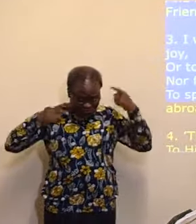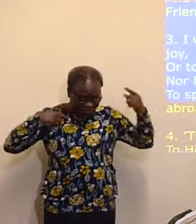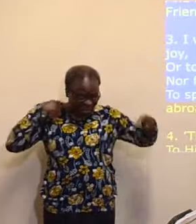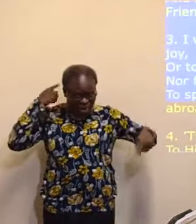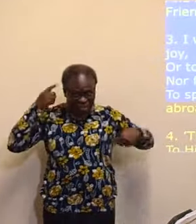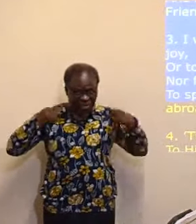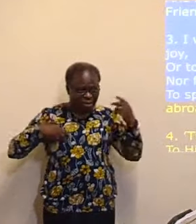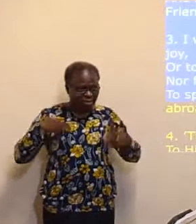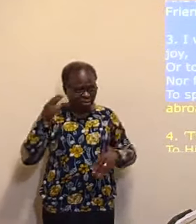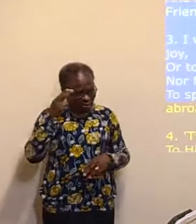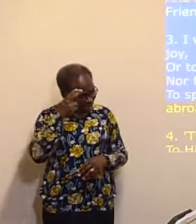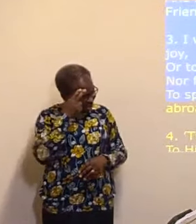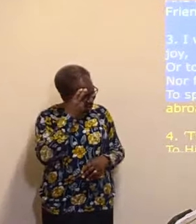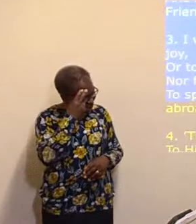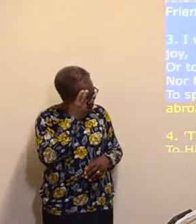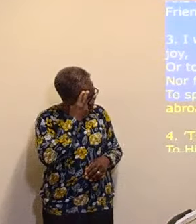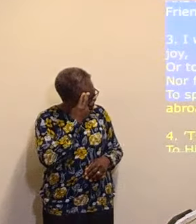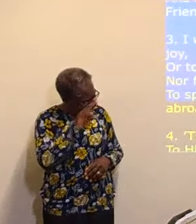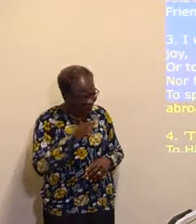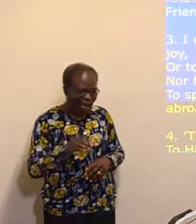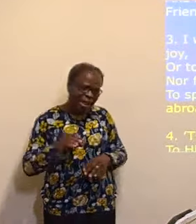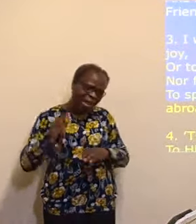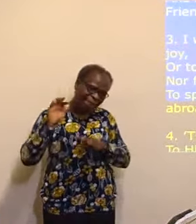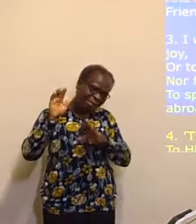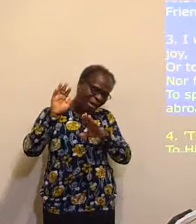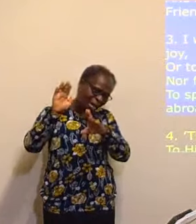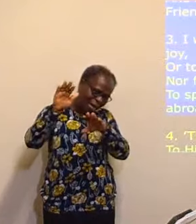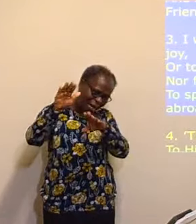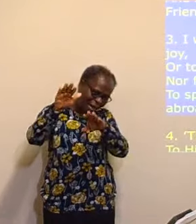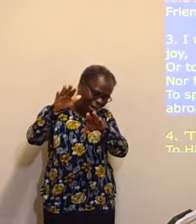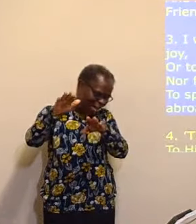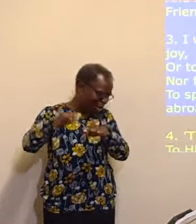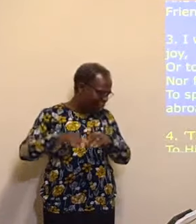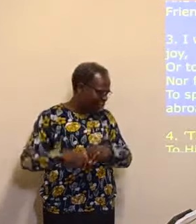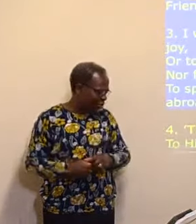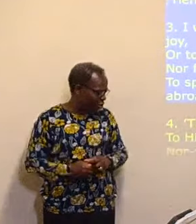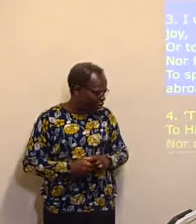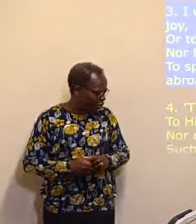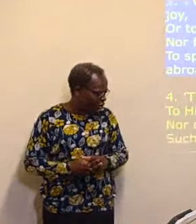sun deep in our world.